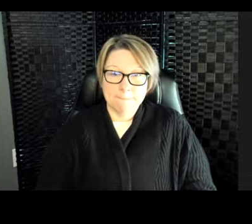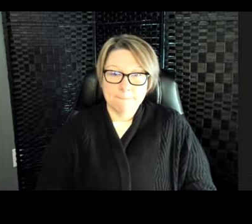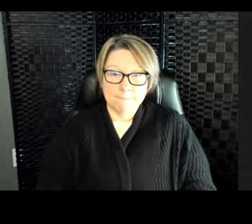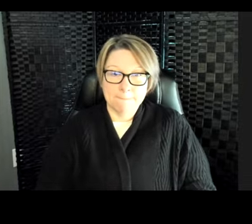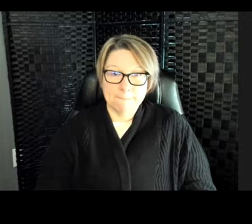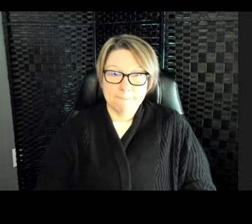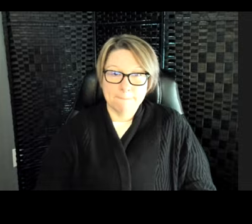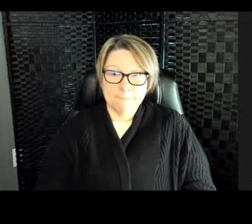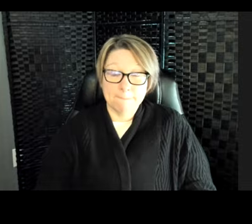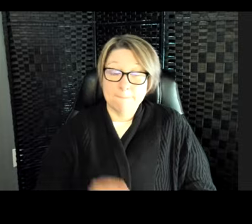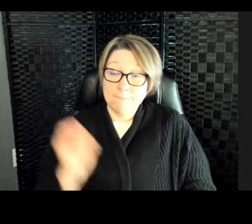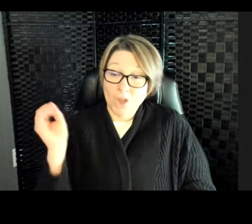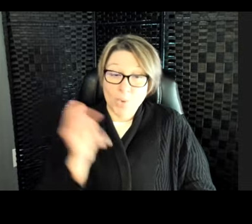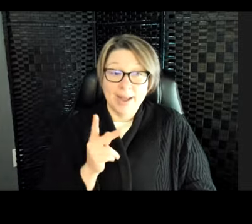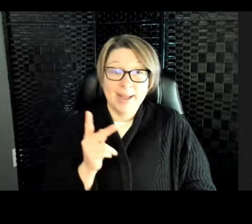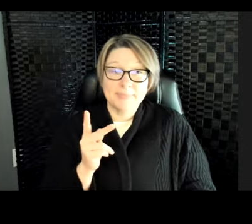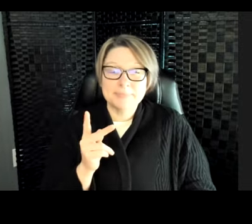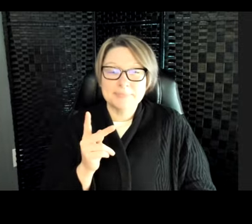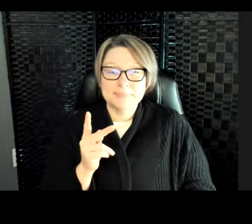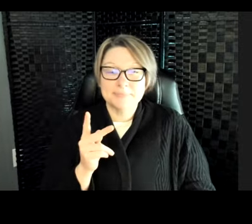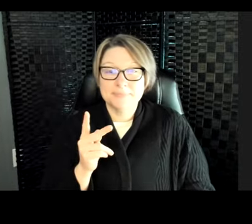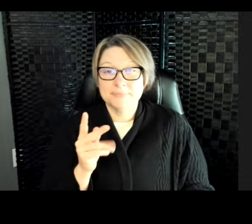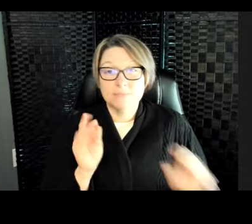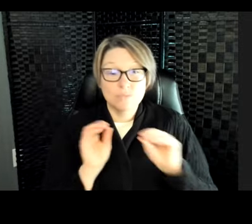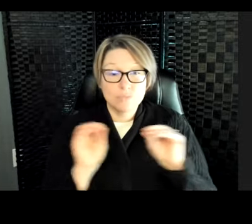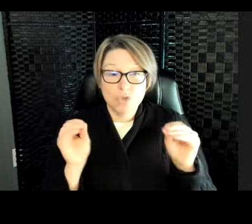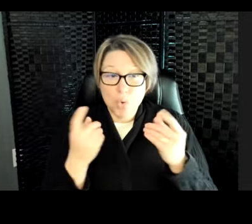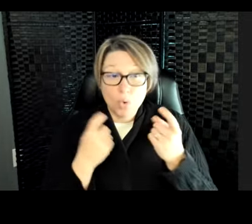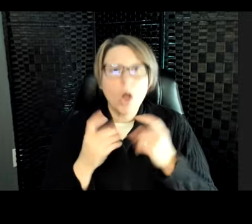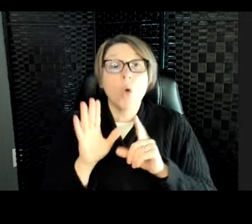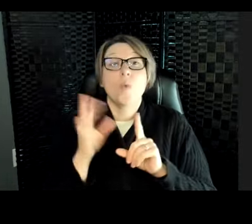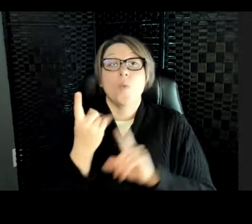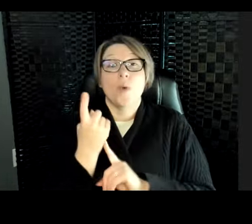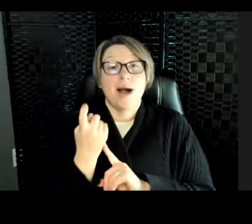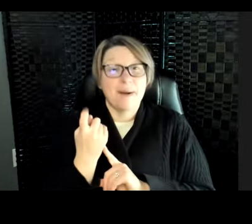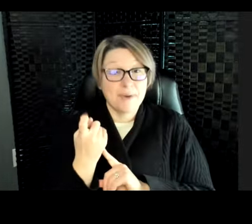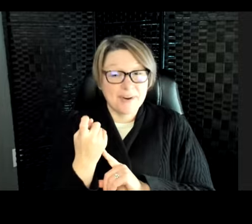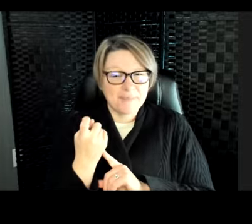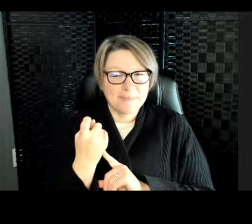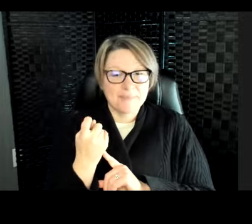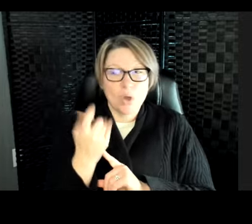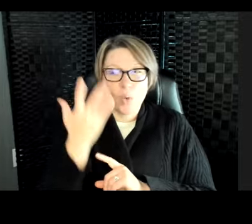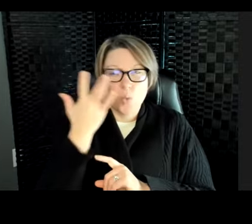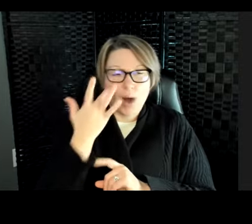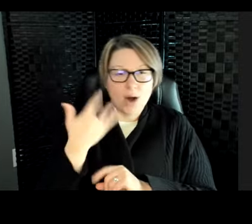All right. Well, I don't see any questions about, oh, one question. Why do they have spots?